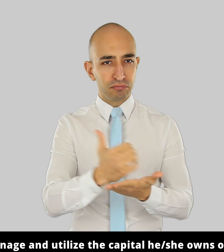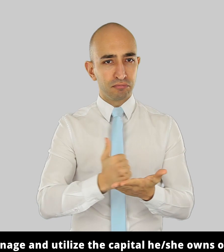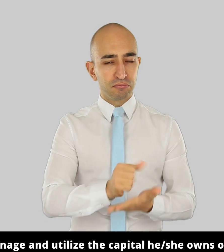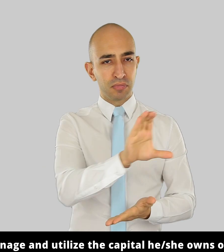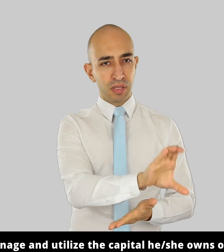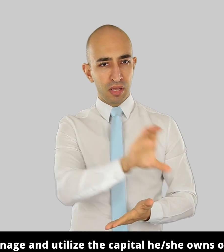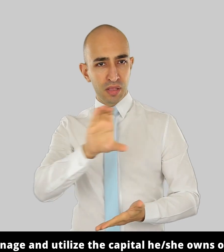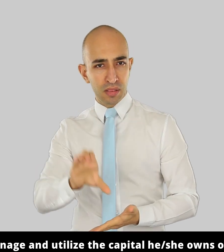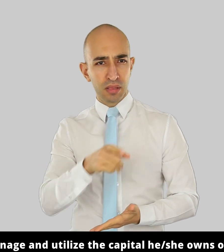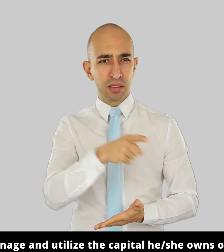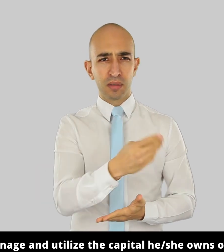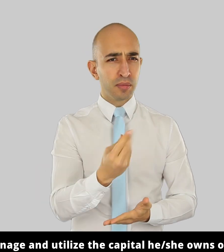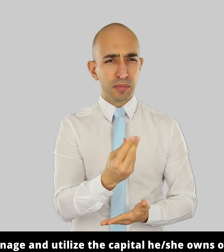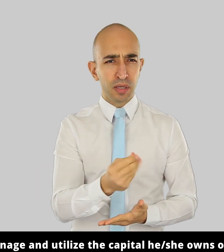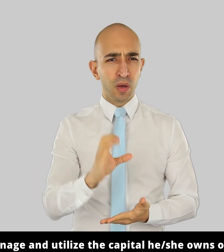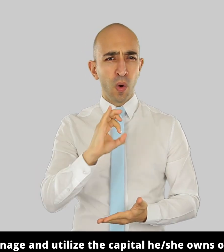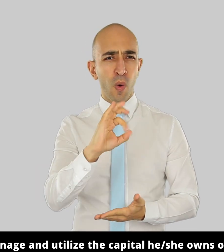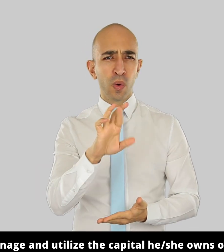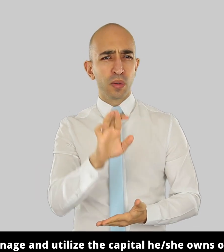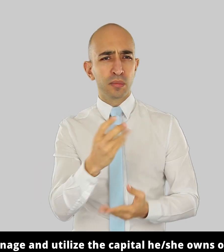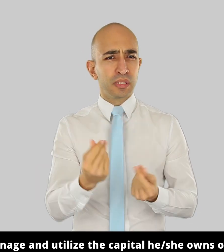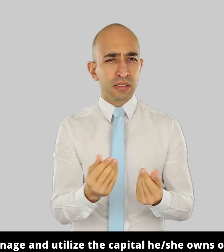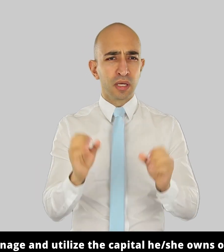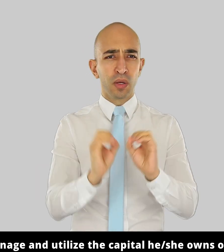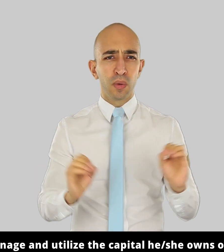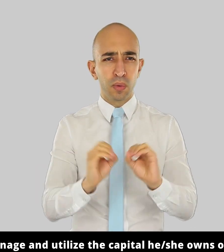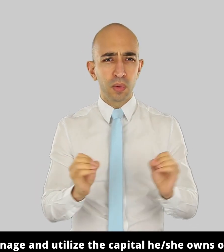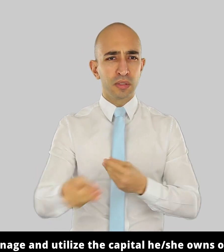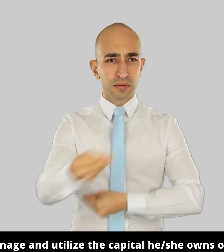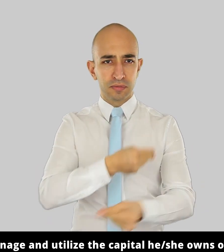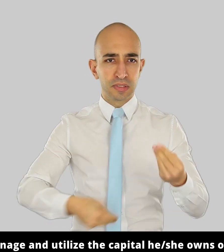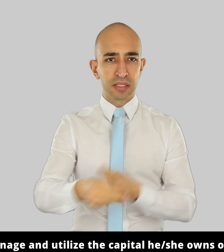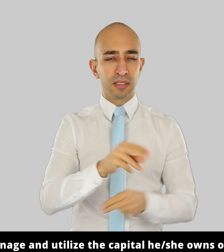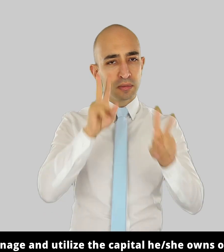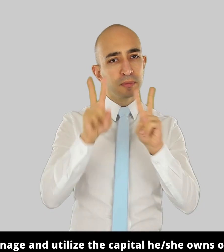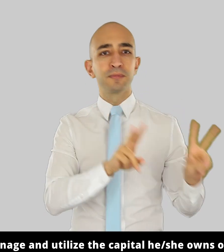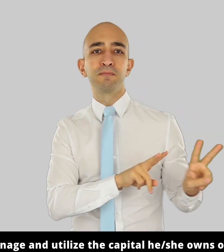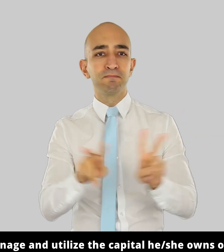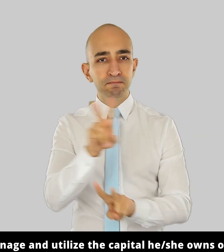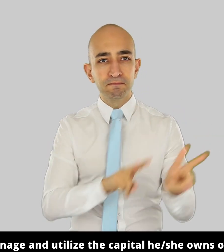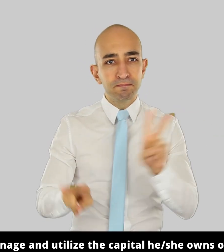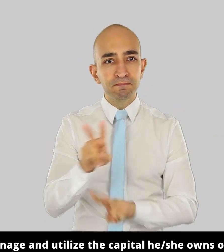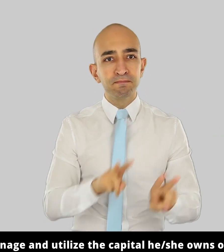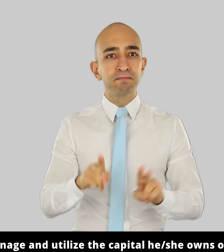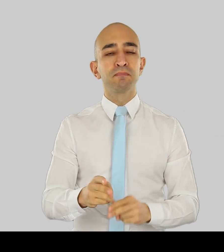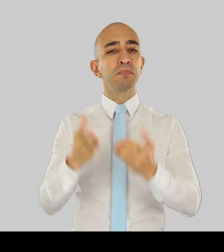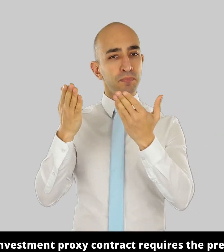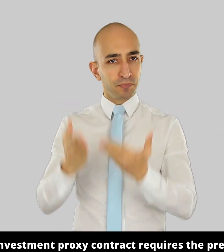capital he she owns on his or her behalf with or without remuneration. An